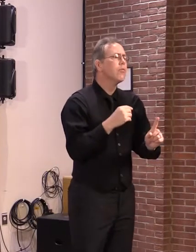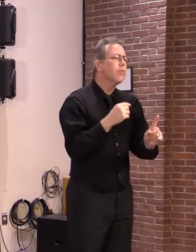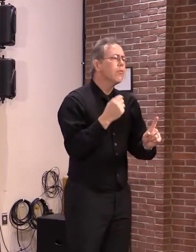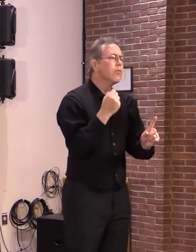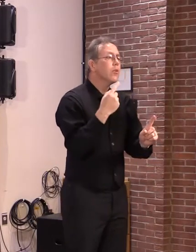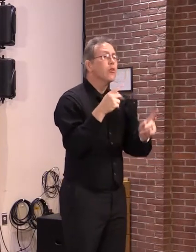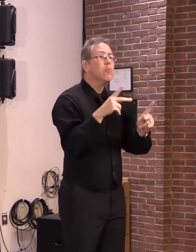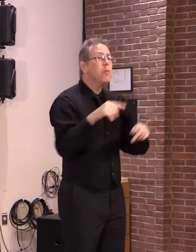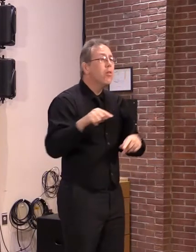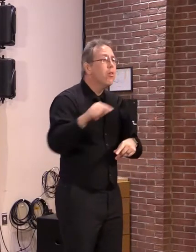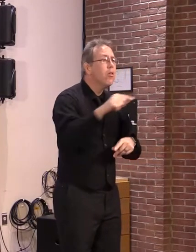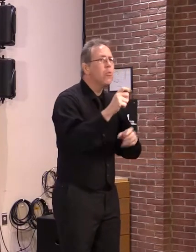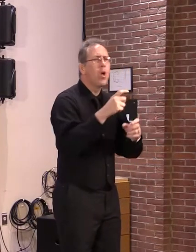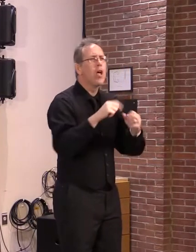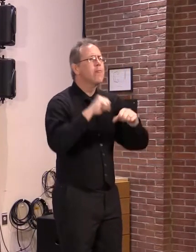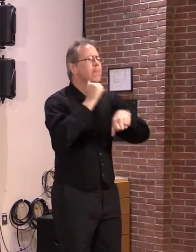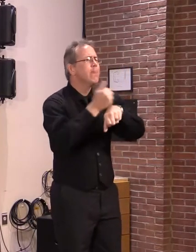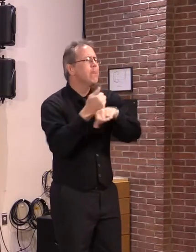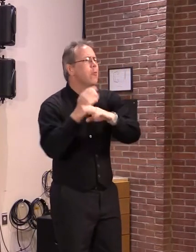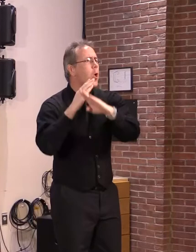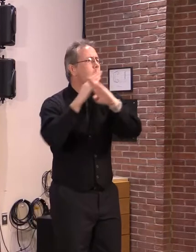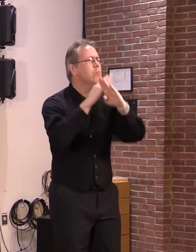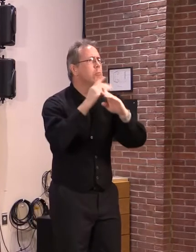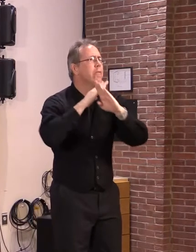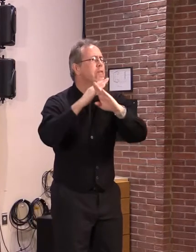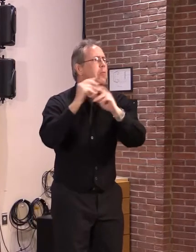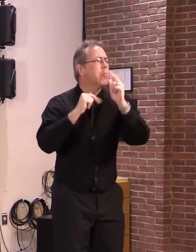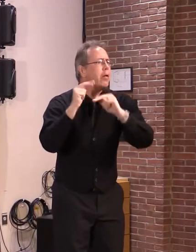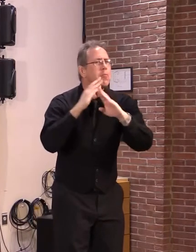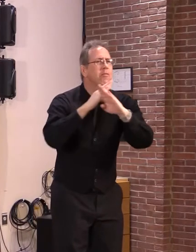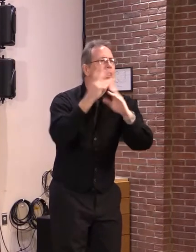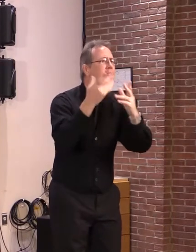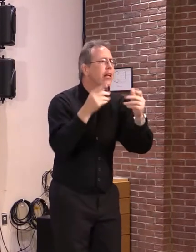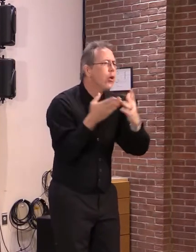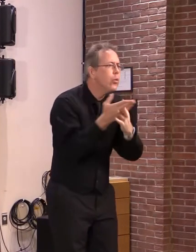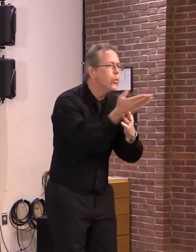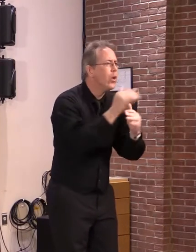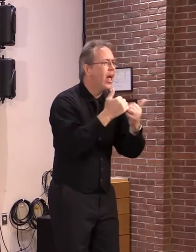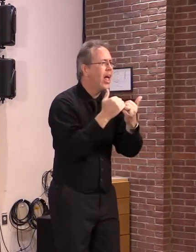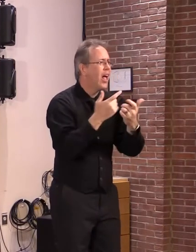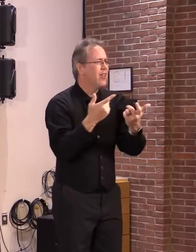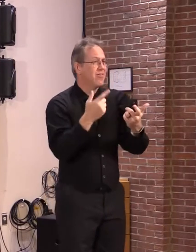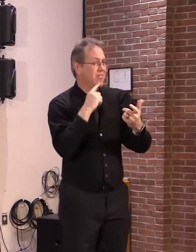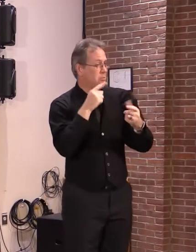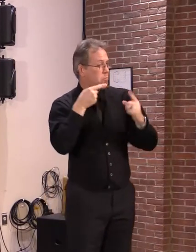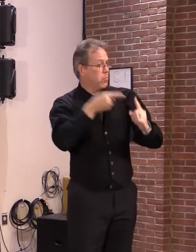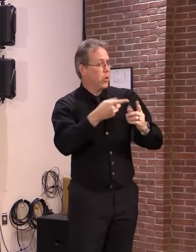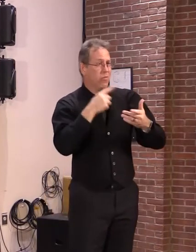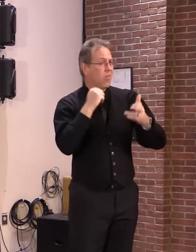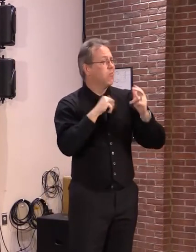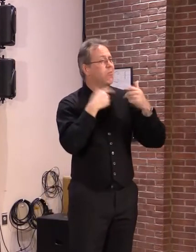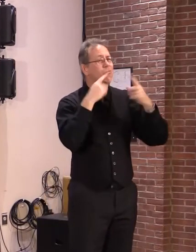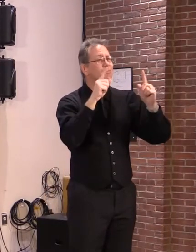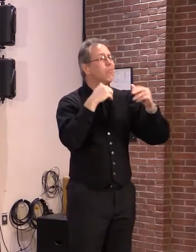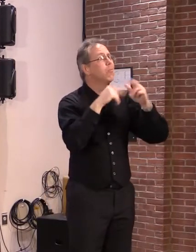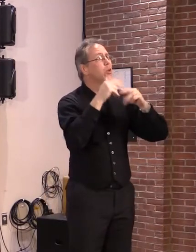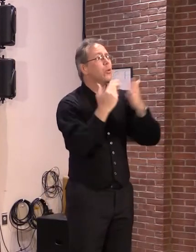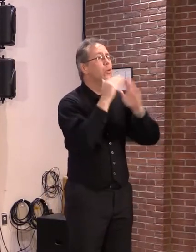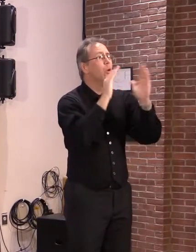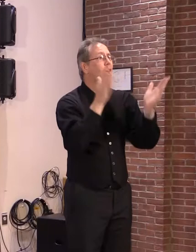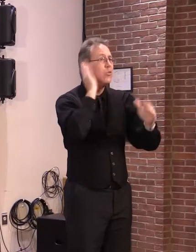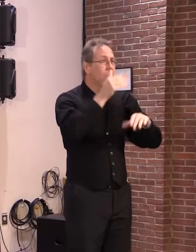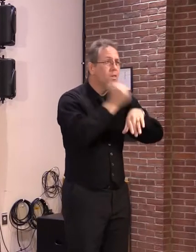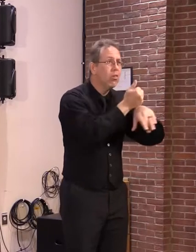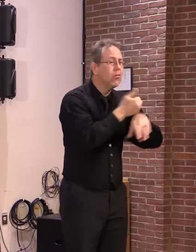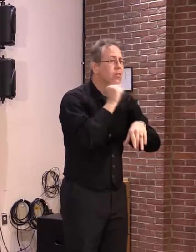projects yet another way to throw sand in the gears of needed new homes. This is the opposite direction that we should be going. It is